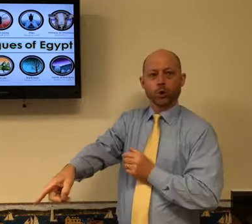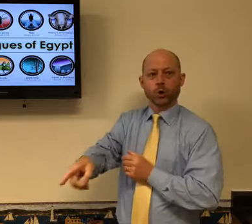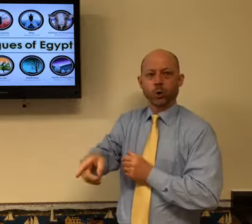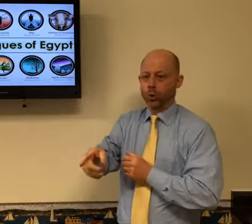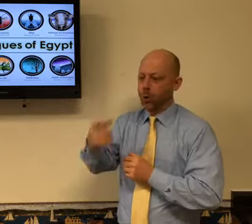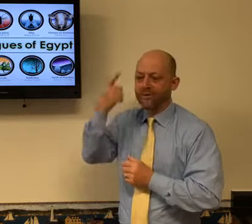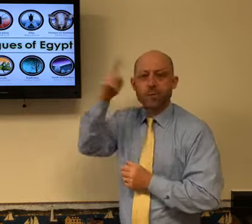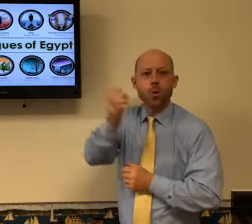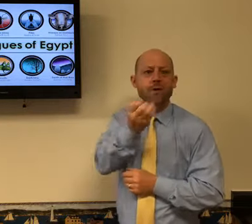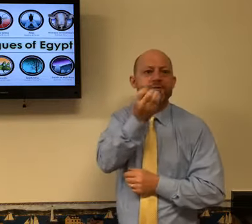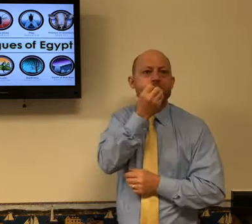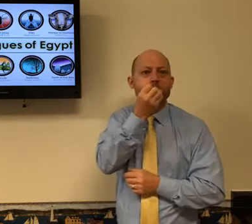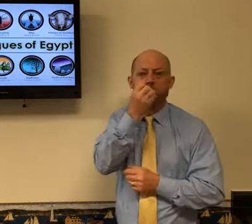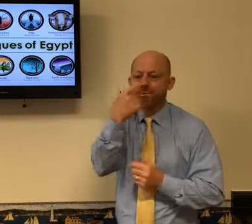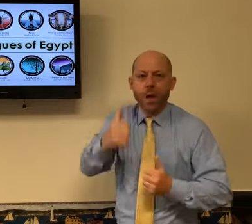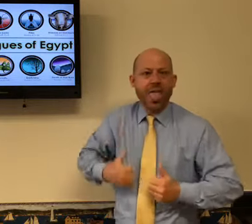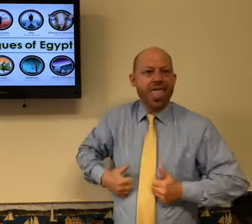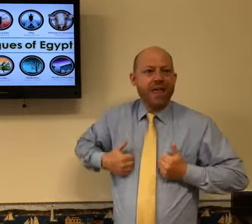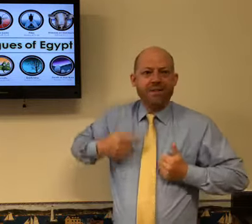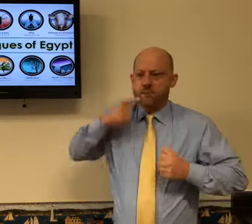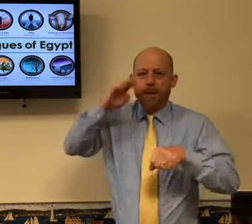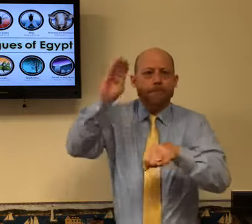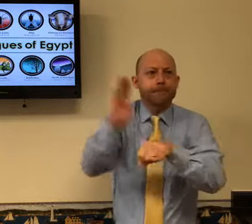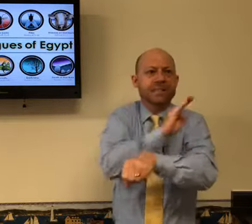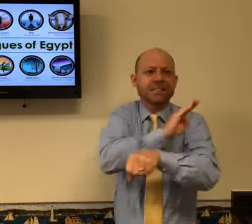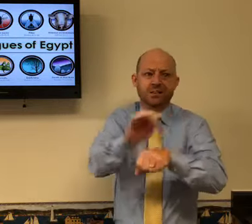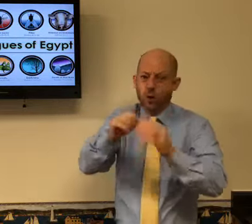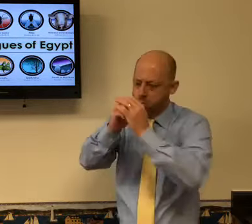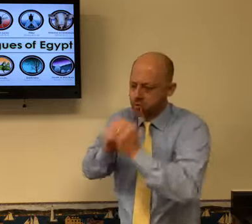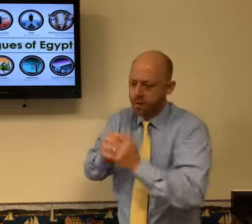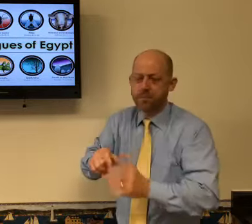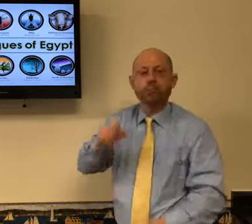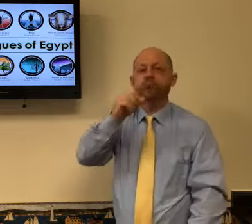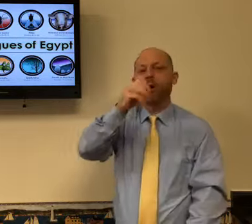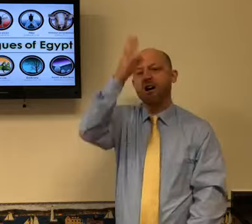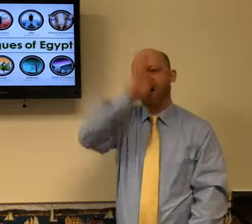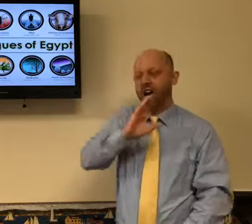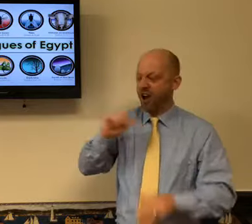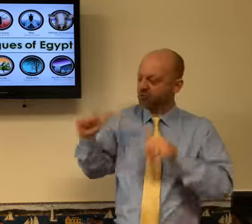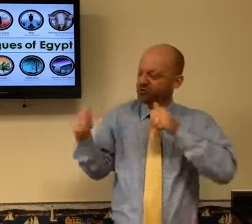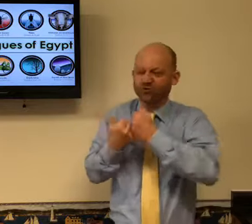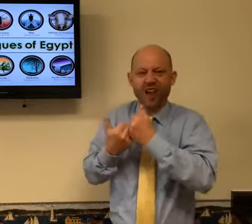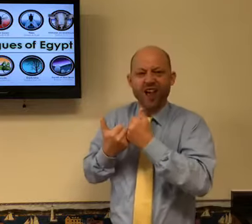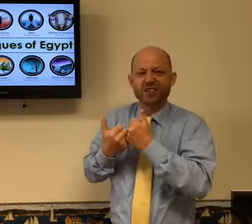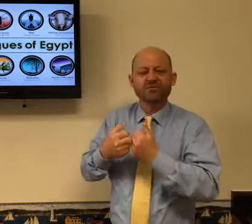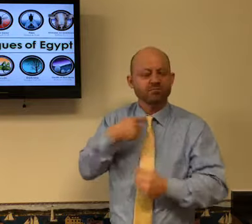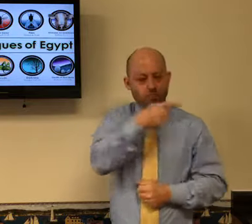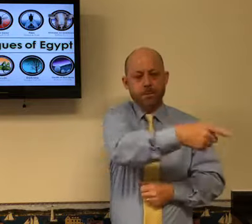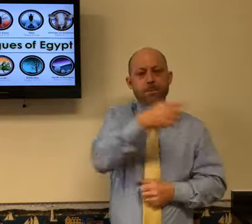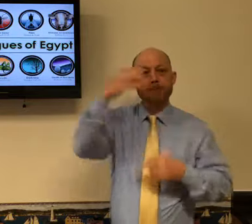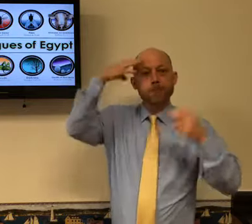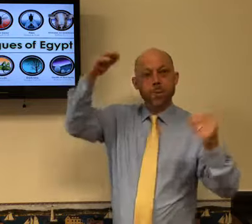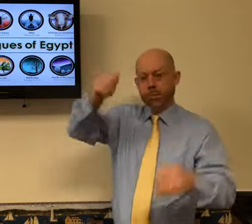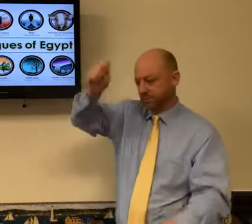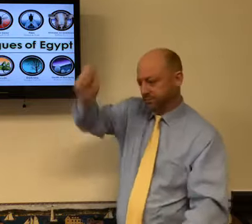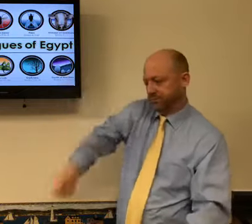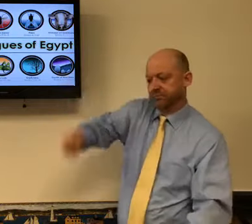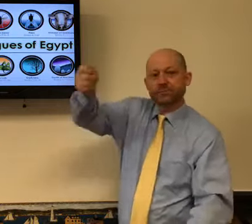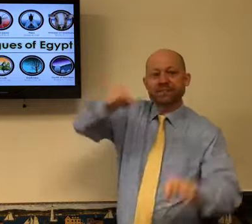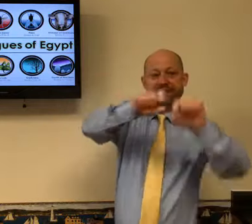One of the reasons is because they were worshiping the river for food and and for business and stuff. And so God challenged Moses